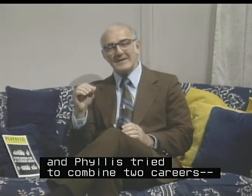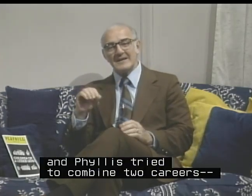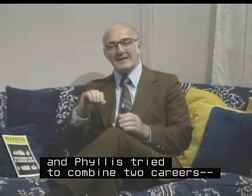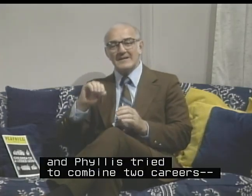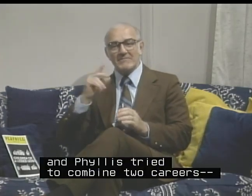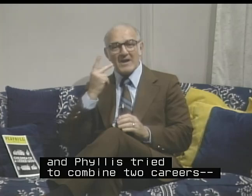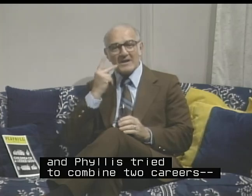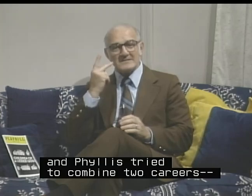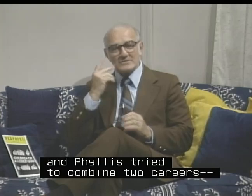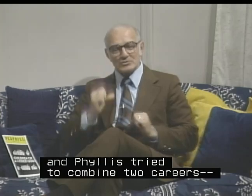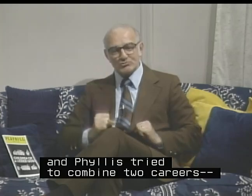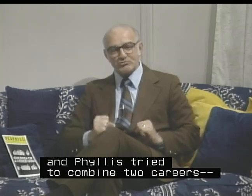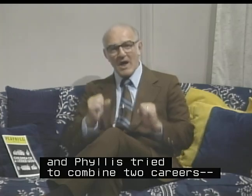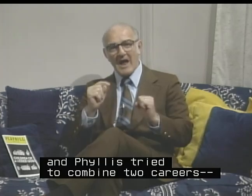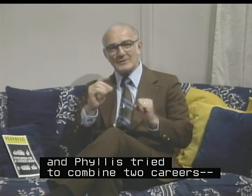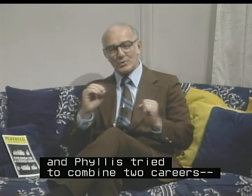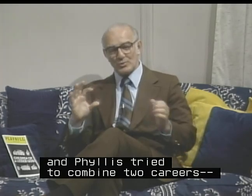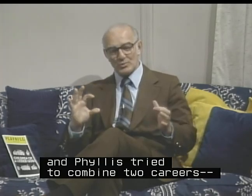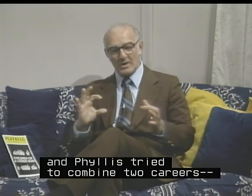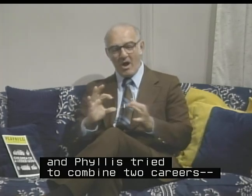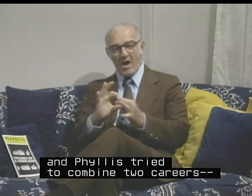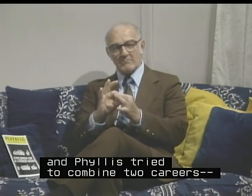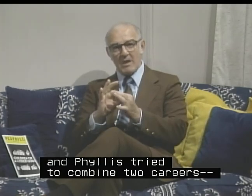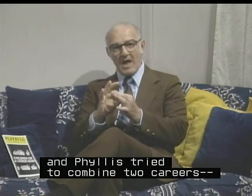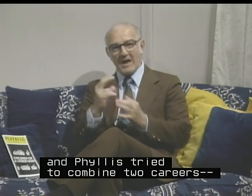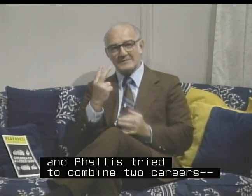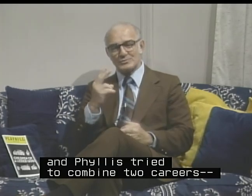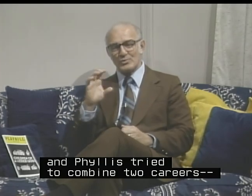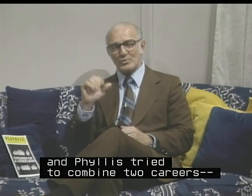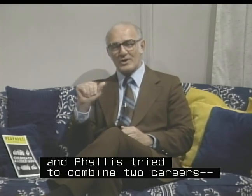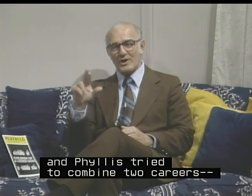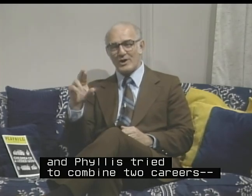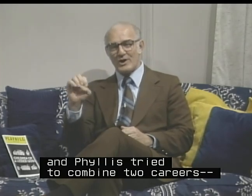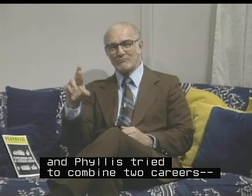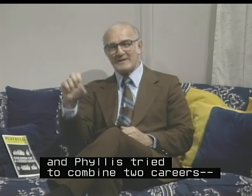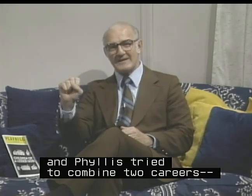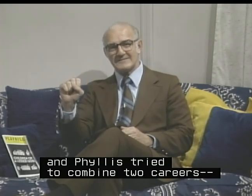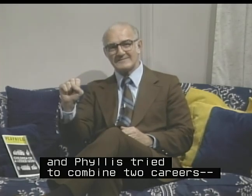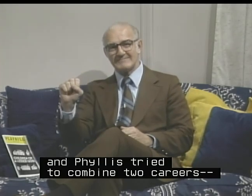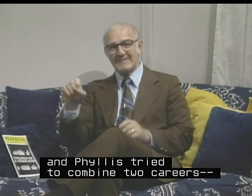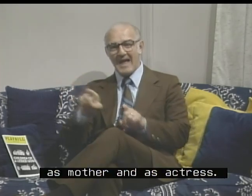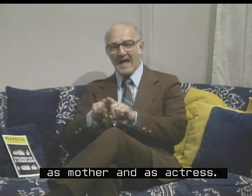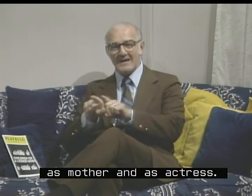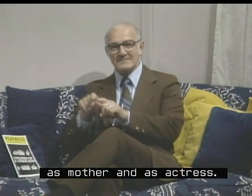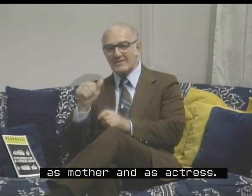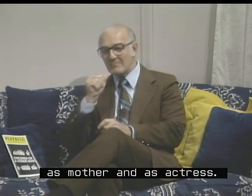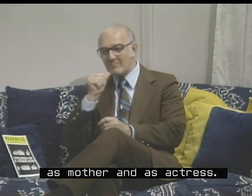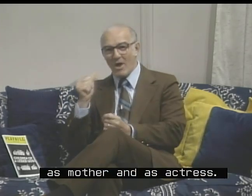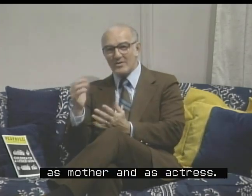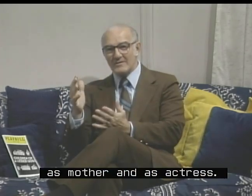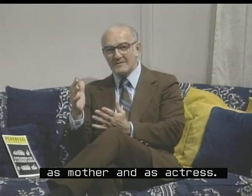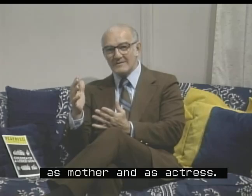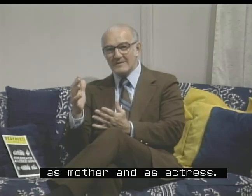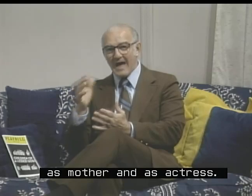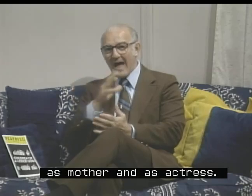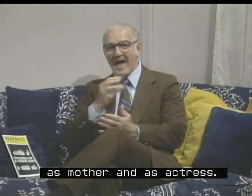Phyllis tried to combine two careers as a mother and